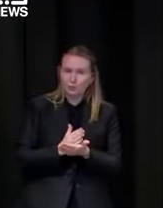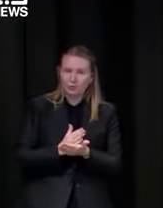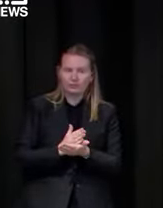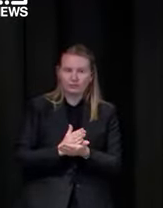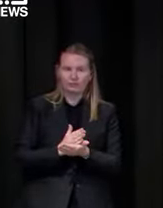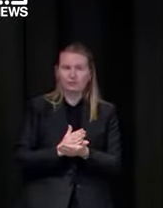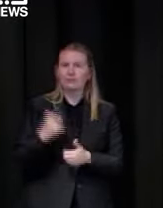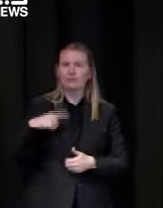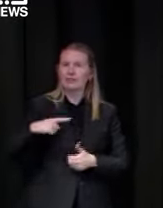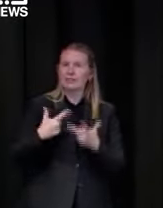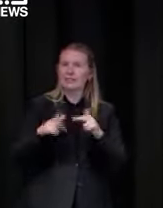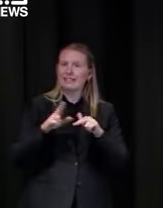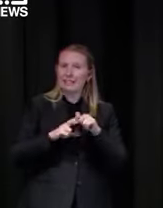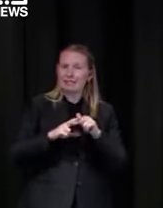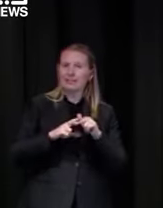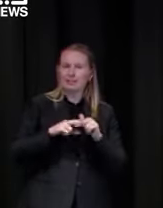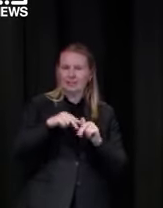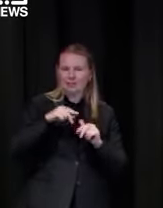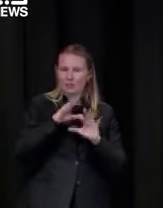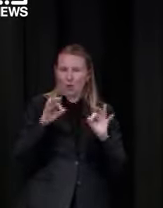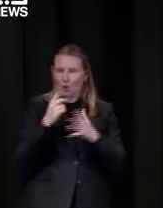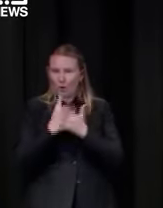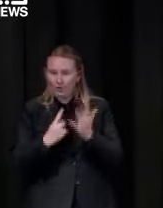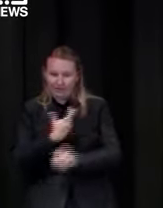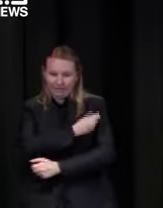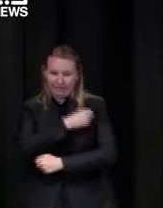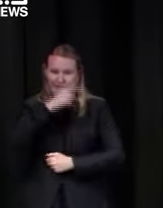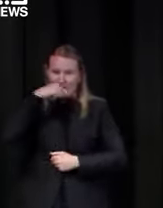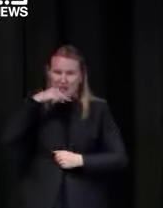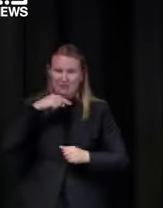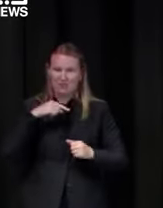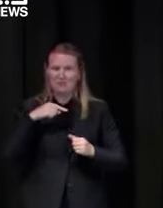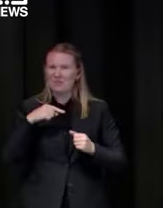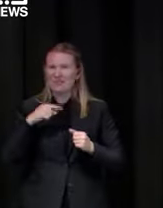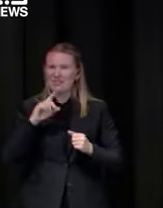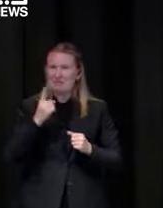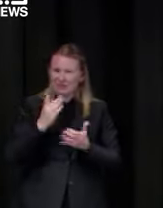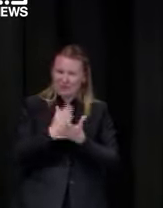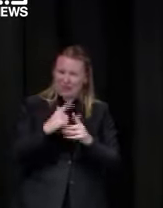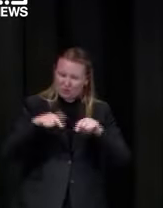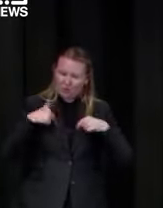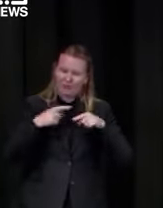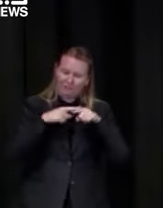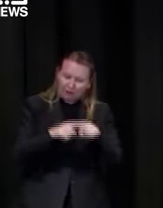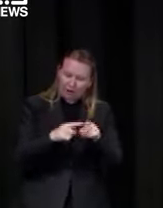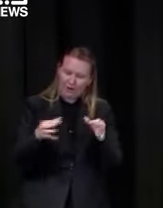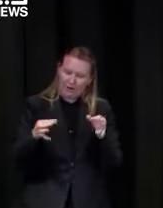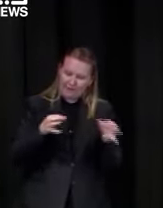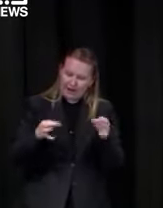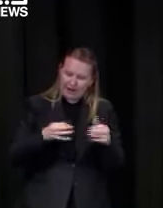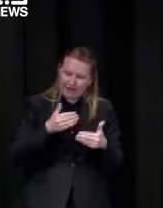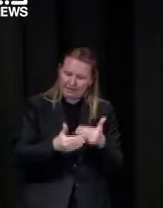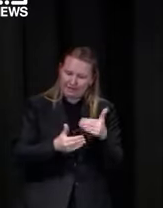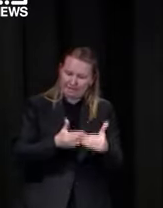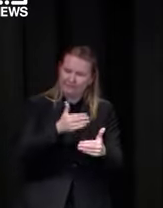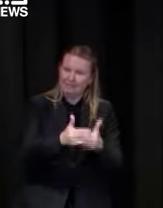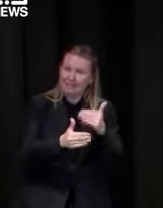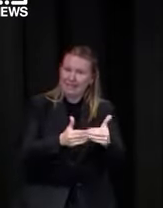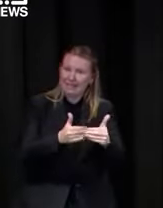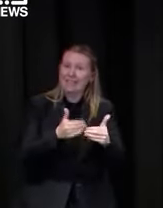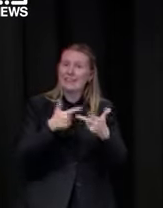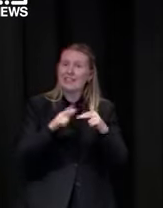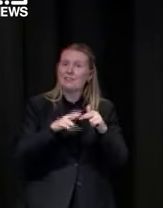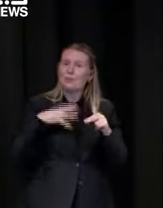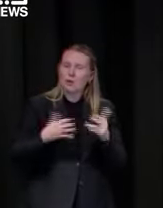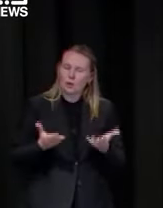insisting on only vaccinated people and the total number of people at the different milestones in the roadmap the numbers allowed would be much lower so it's